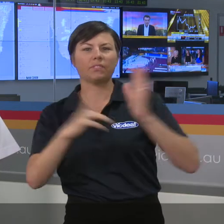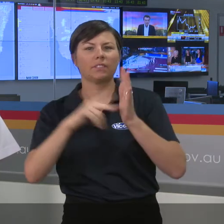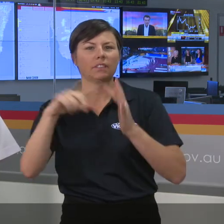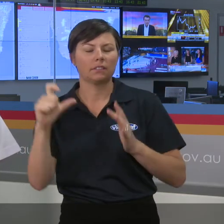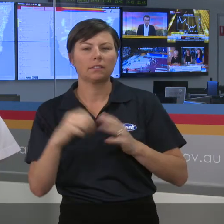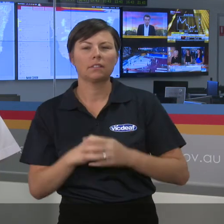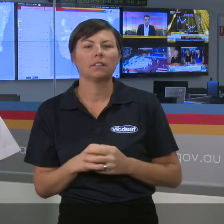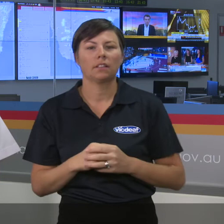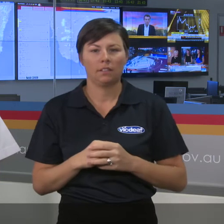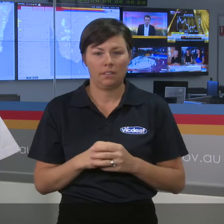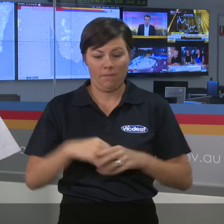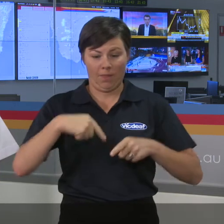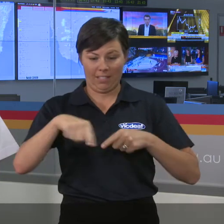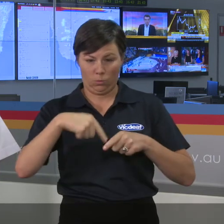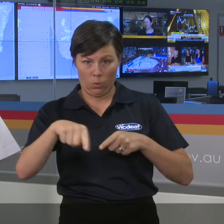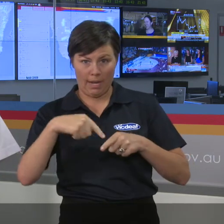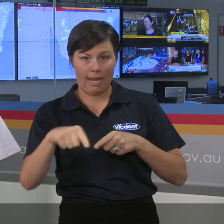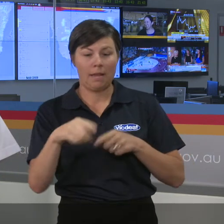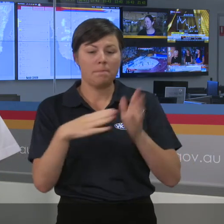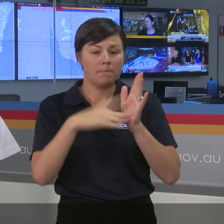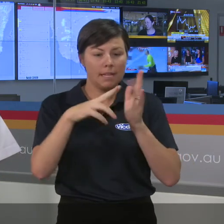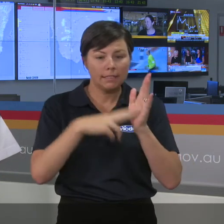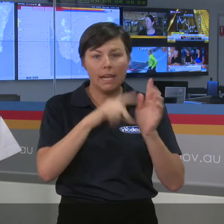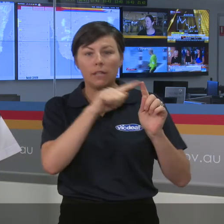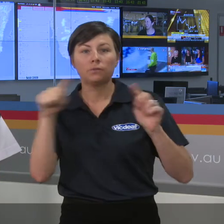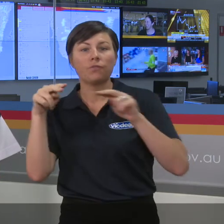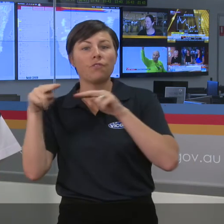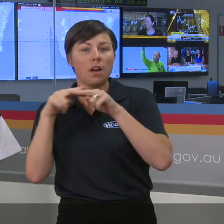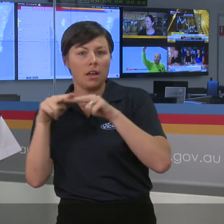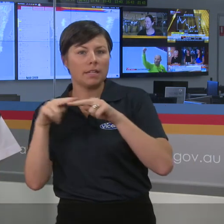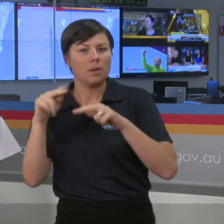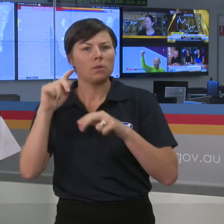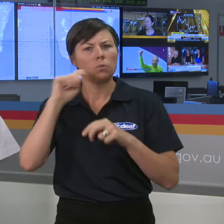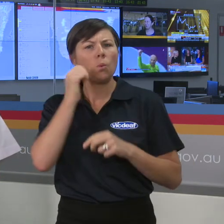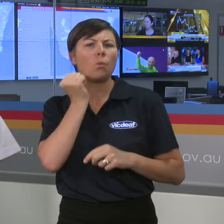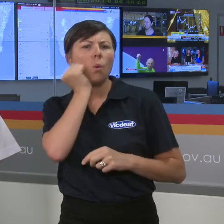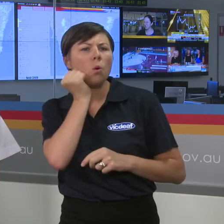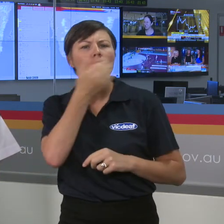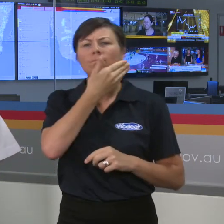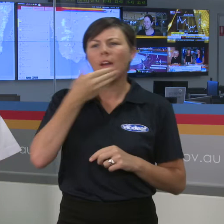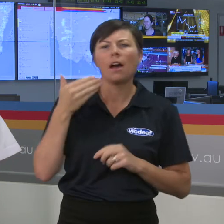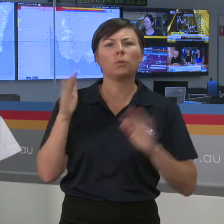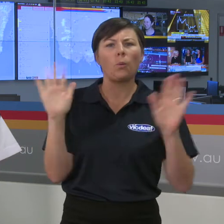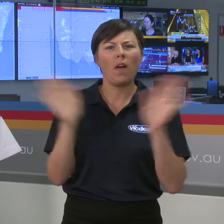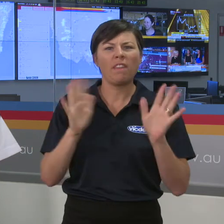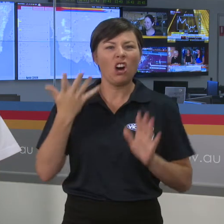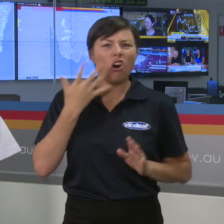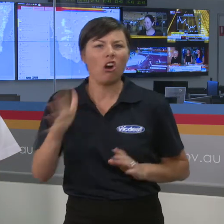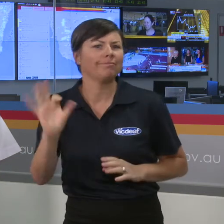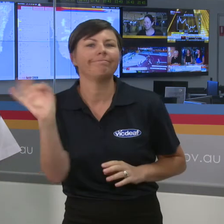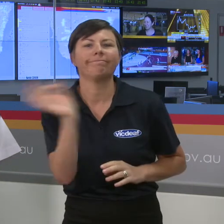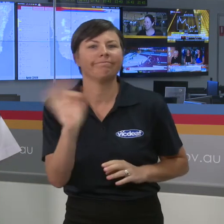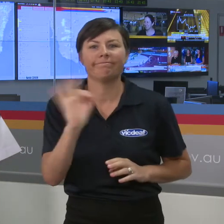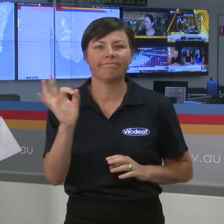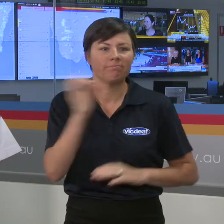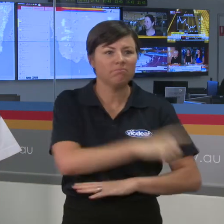That's for the first five days anyway so we'll see Monday till Friday where it's warm, it's pleasant weather but it's certainly not hot, it's certainly not high